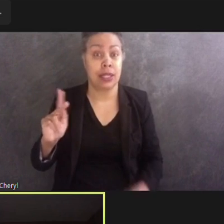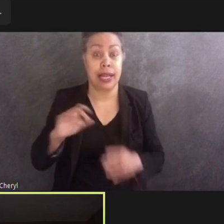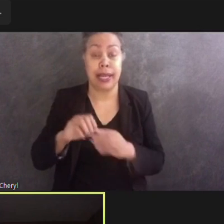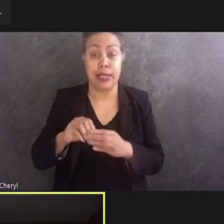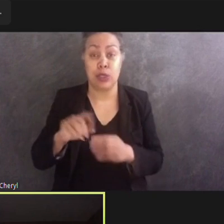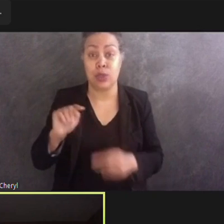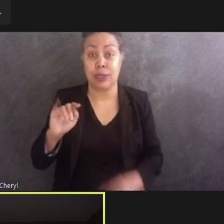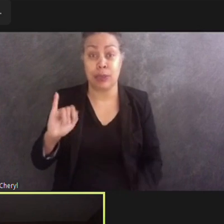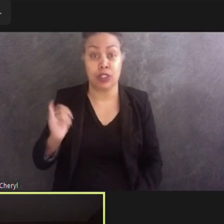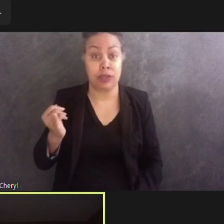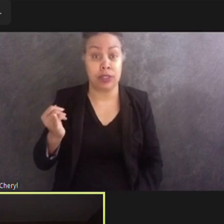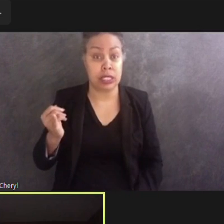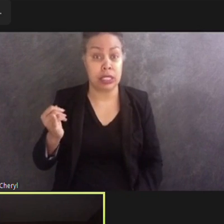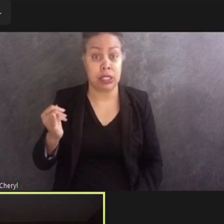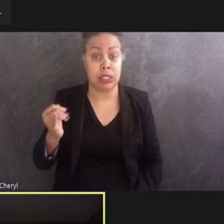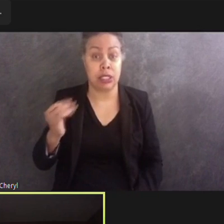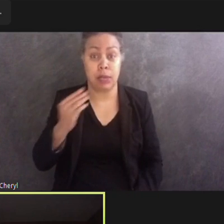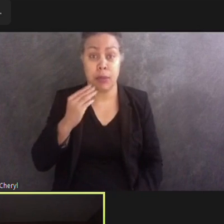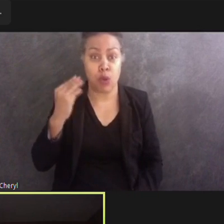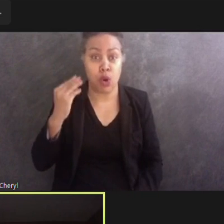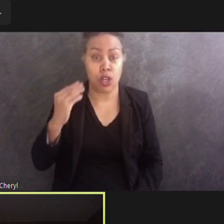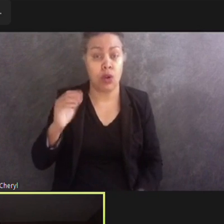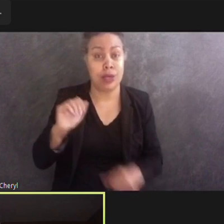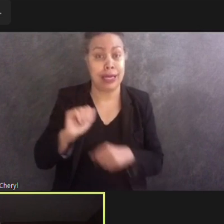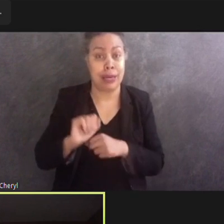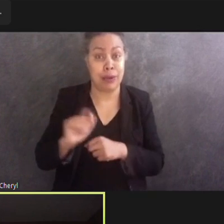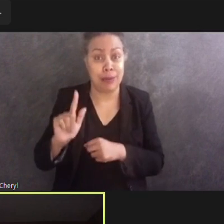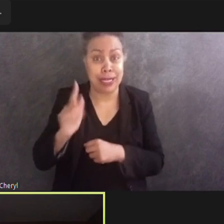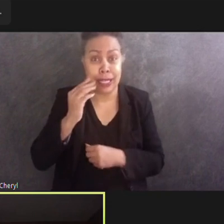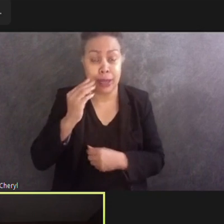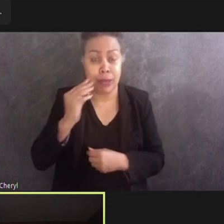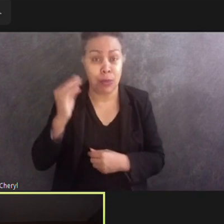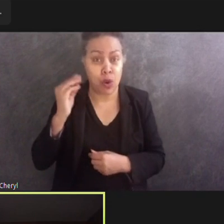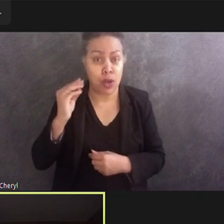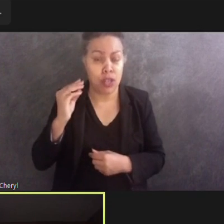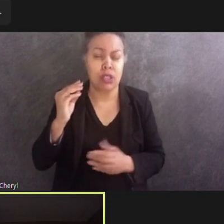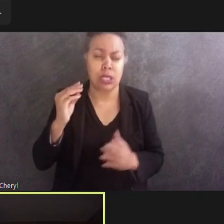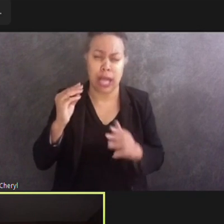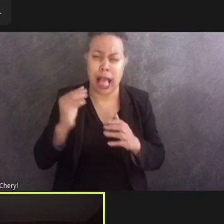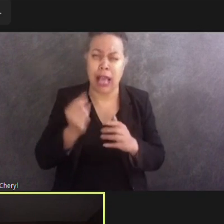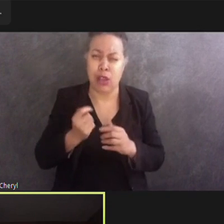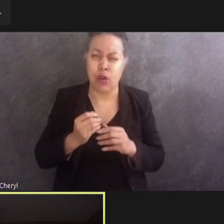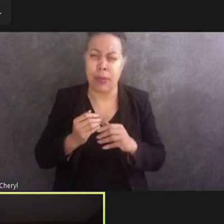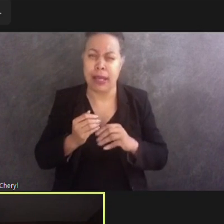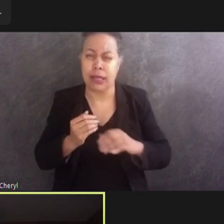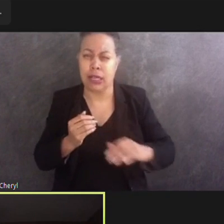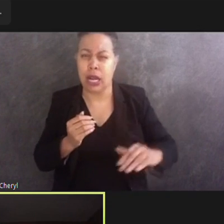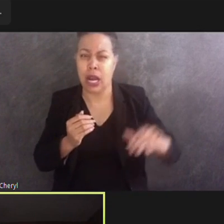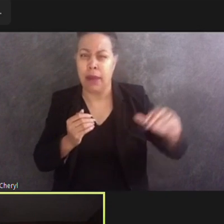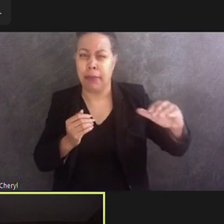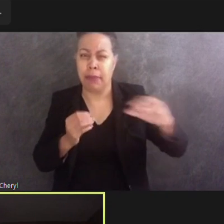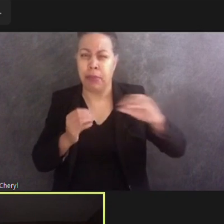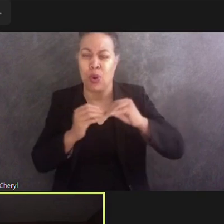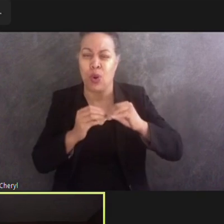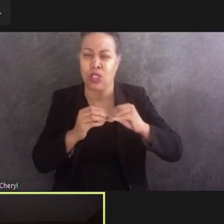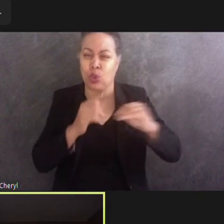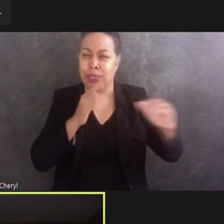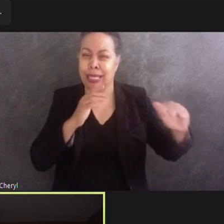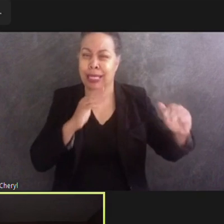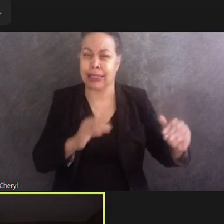Lincoln, well to a lesser degree because it's a little bit up a slope from what I understand. Not much, but a little